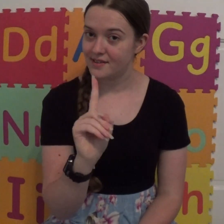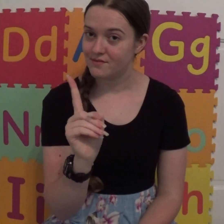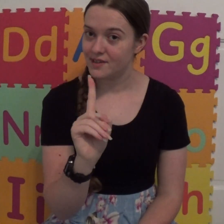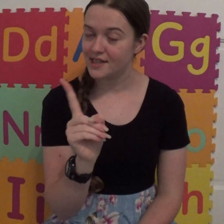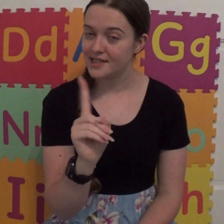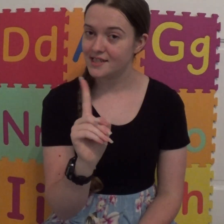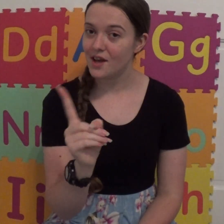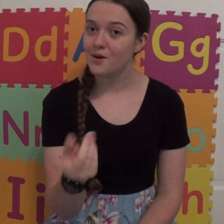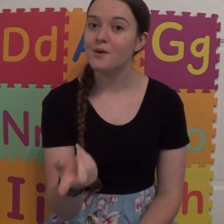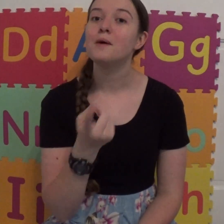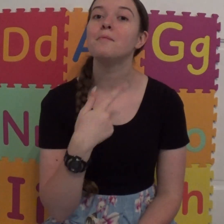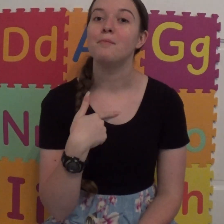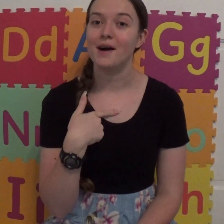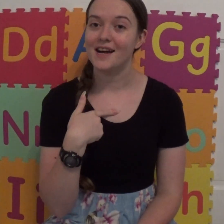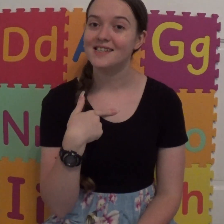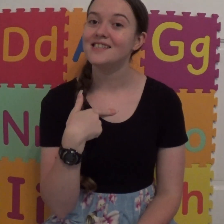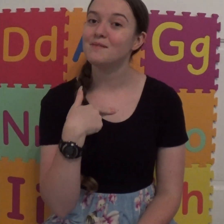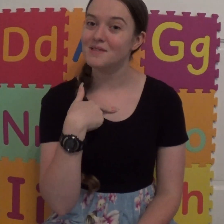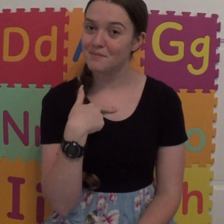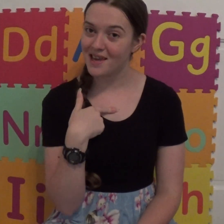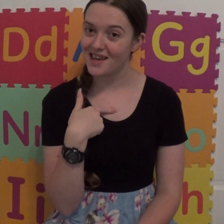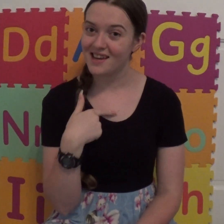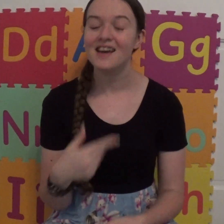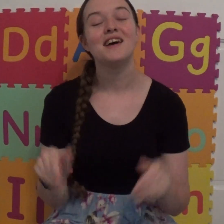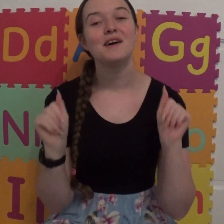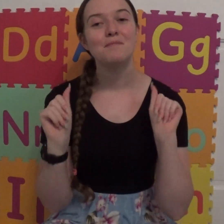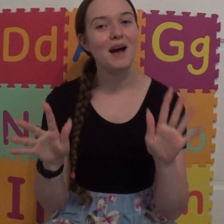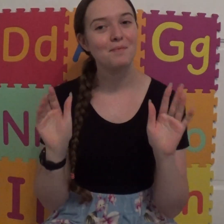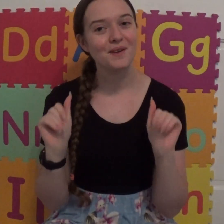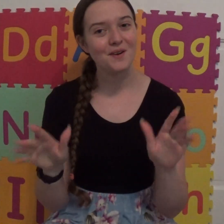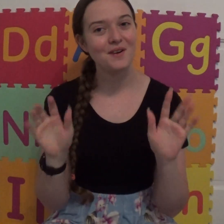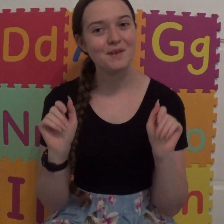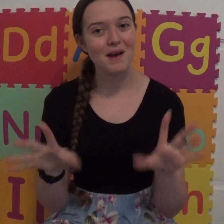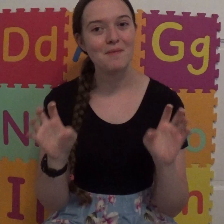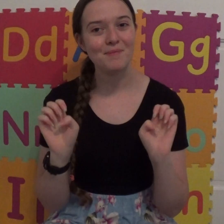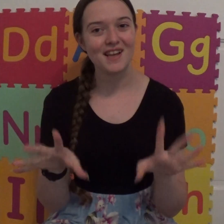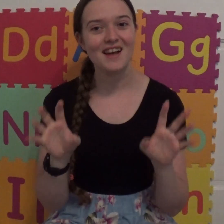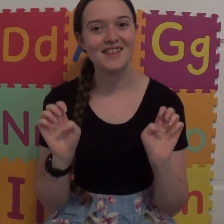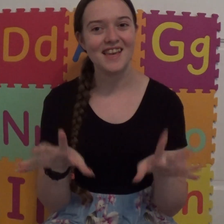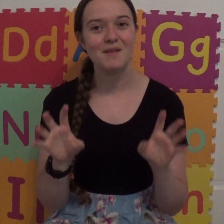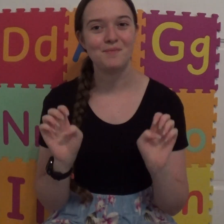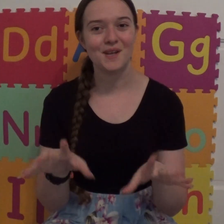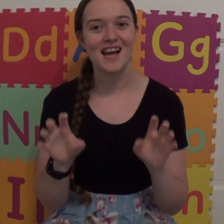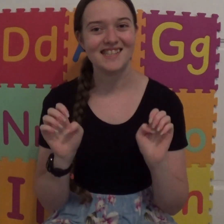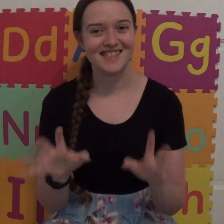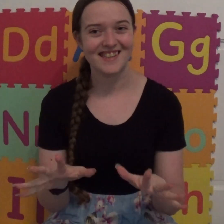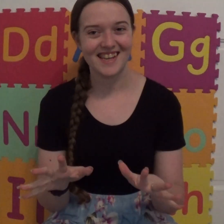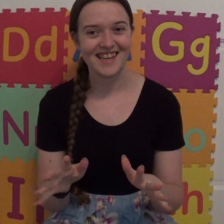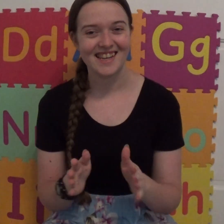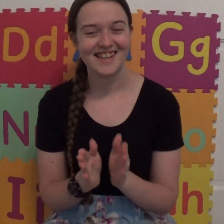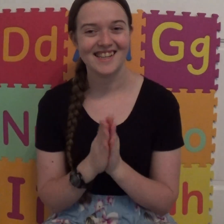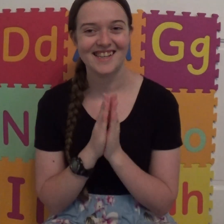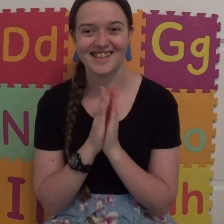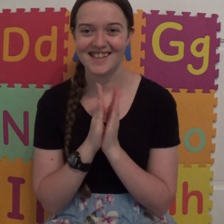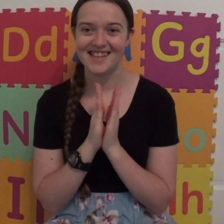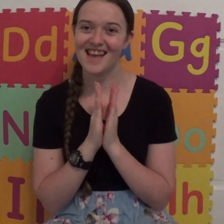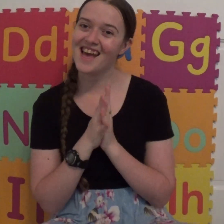really so, but it seemed to me popcorn popping on the apricot tree. Yay!